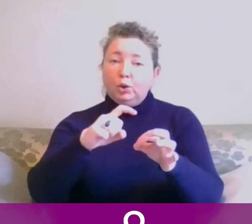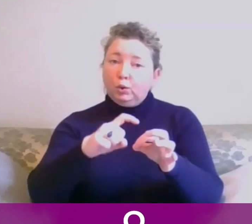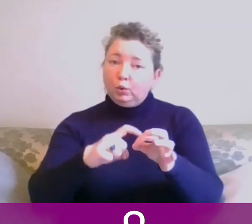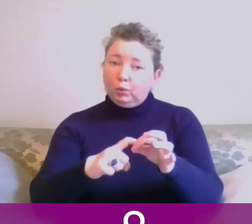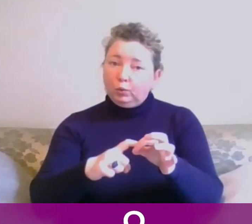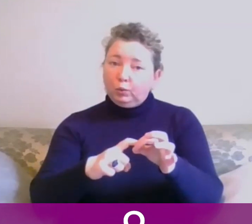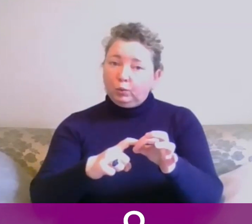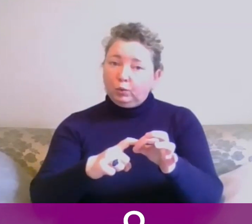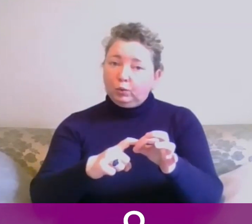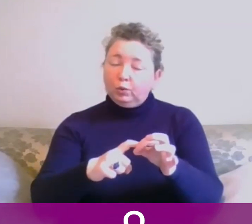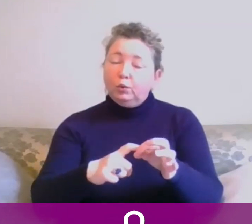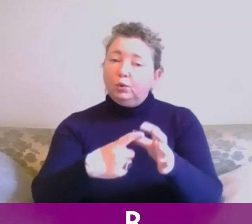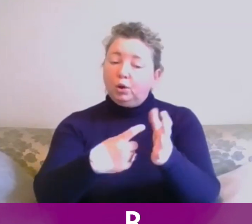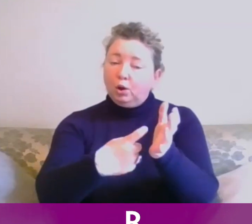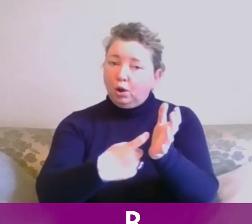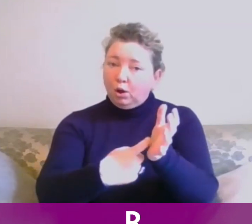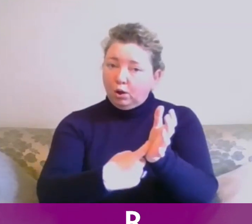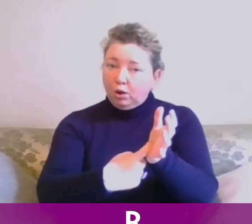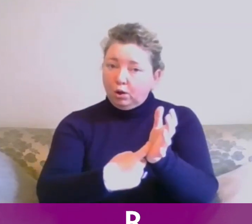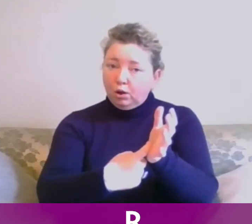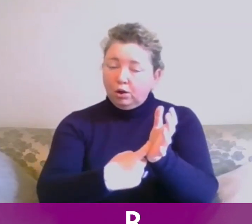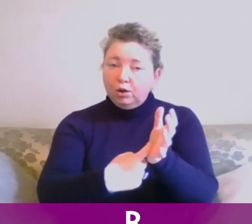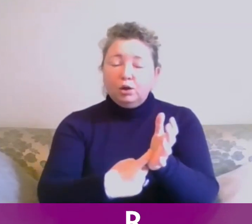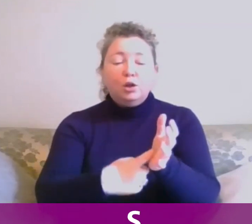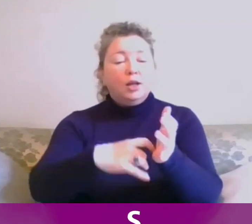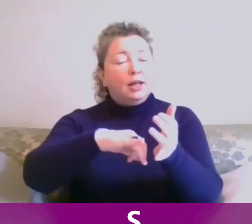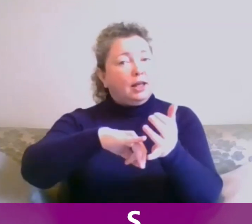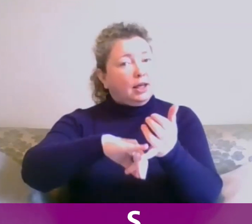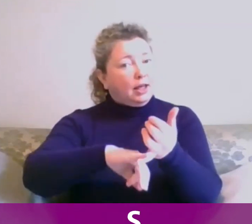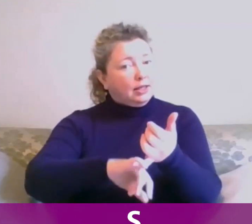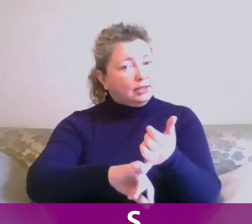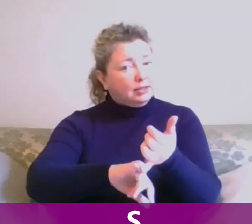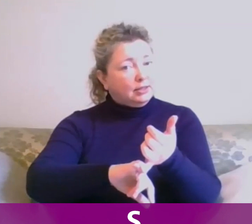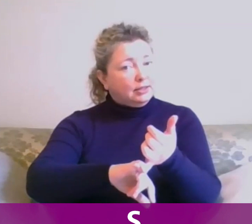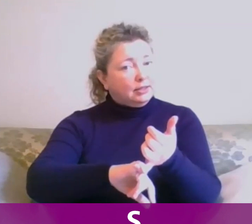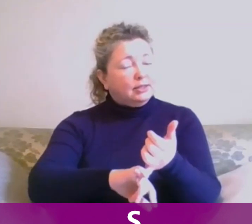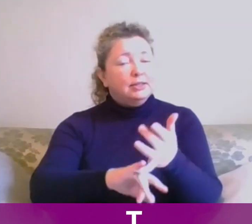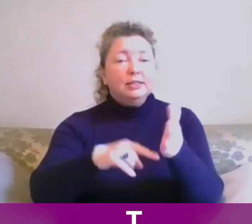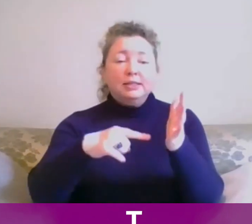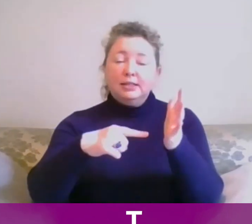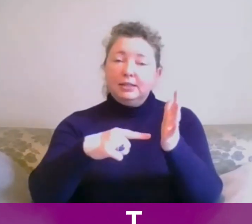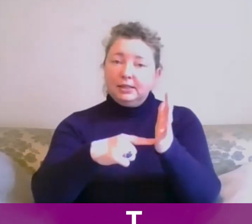Q, R, S, T,